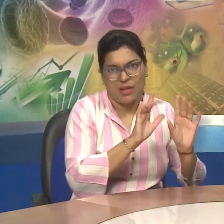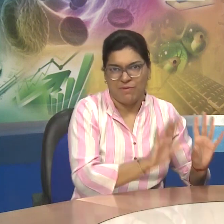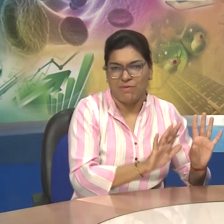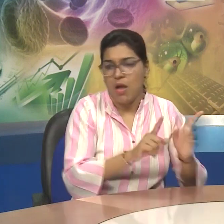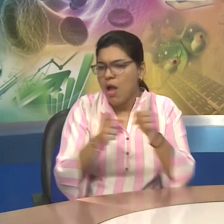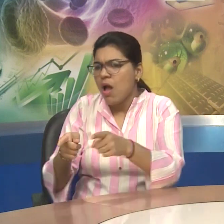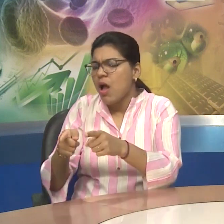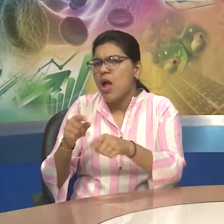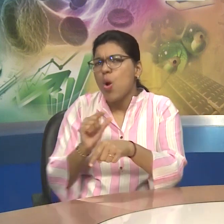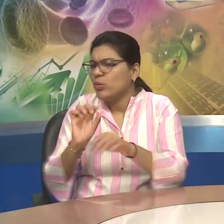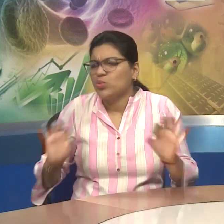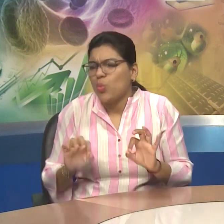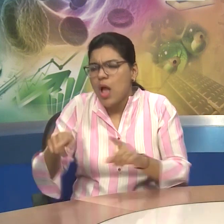10 Hours